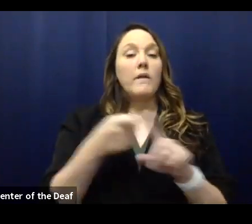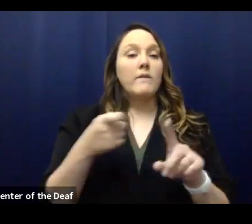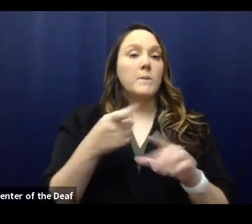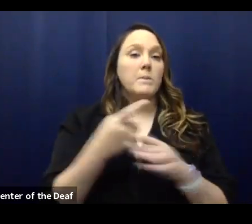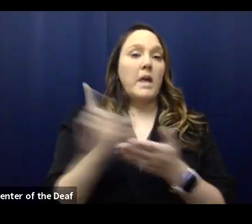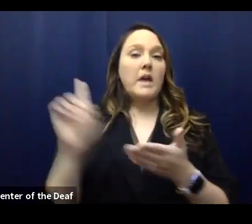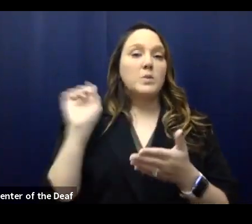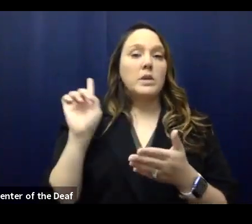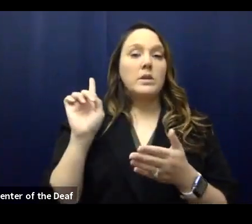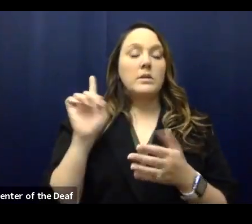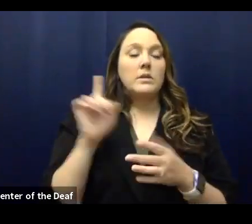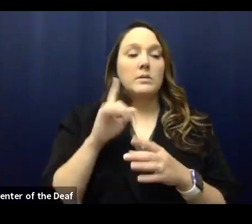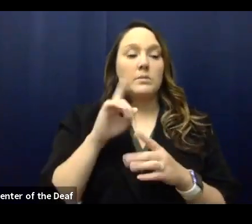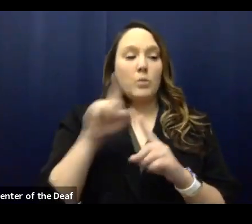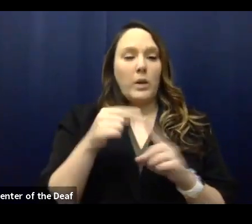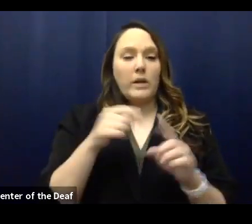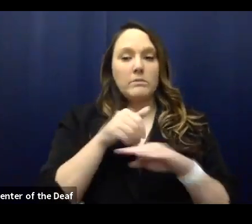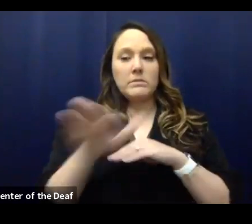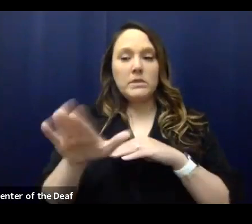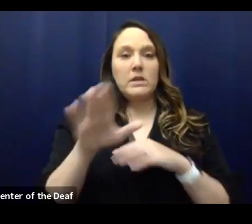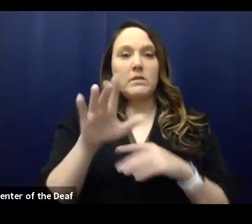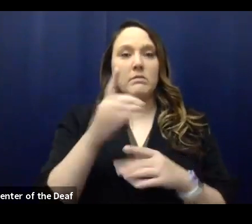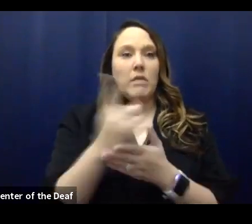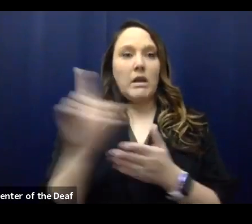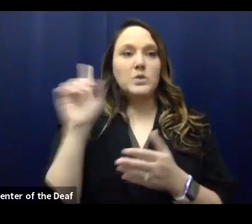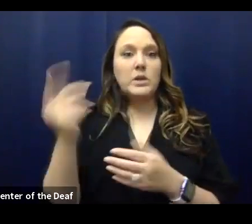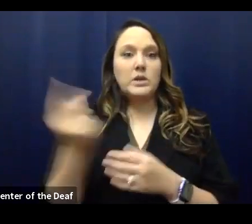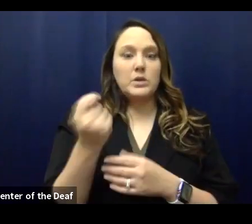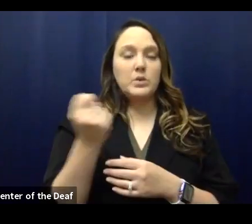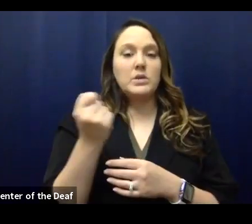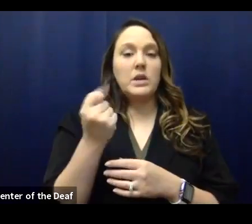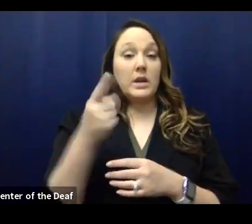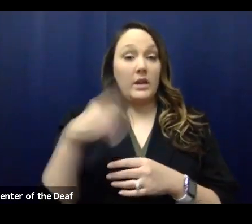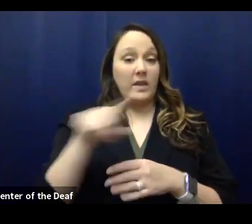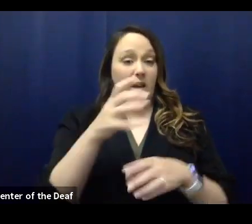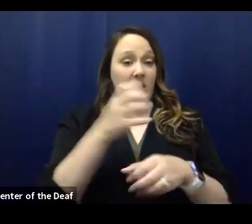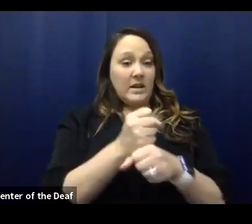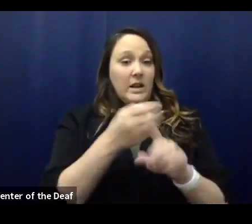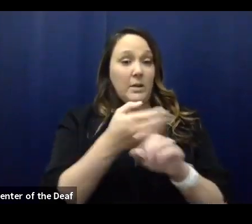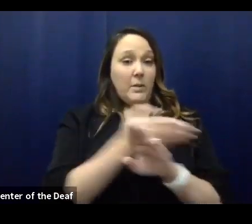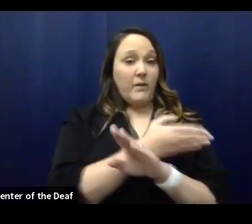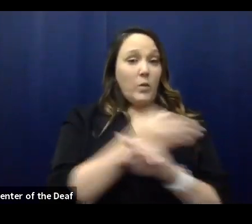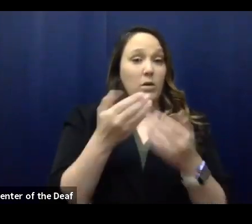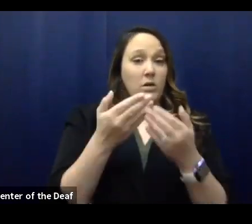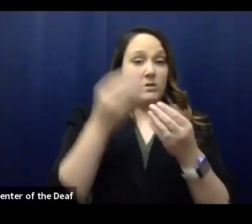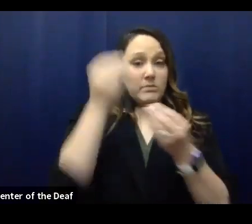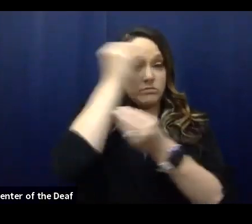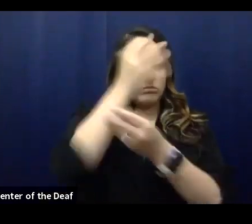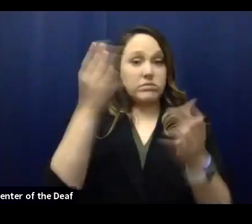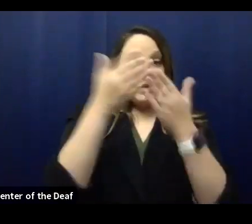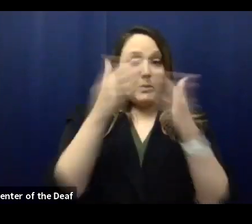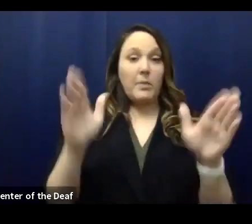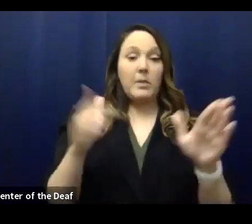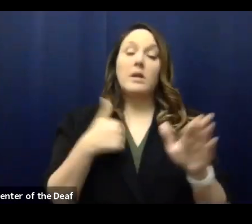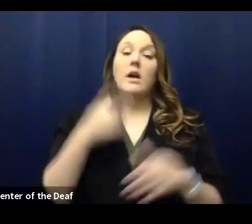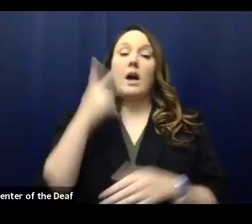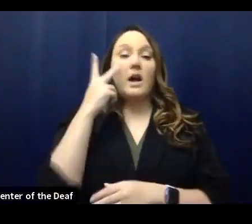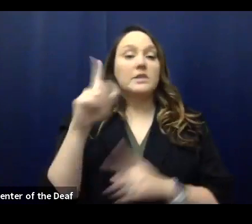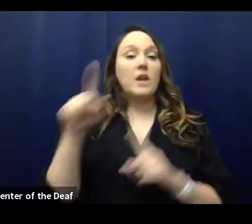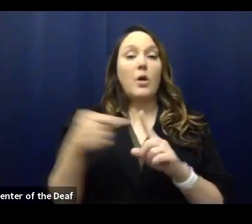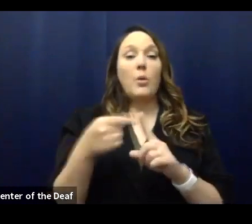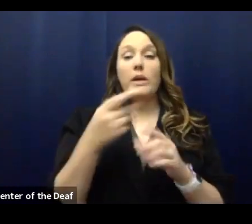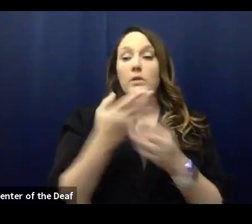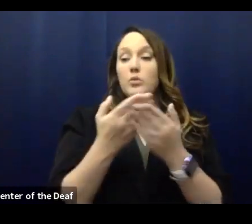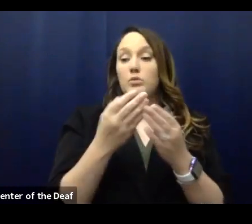Did the health department receive the recommendations from the governor's office before it was released to the public Friday? I saw it when it was released to the public on Friday,